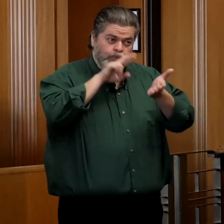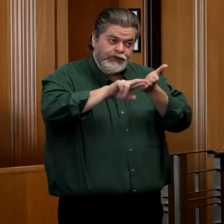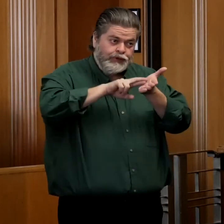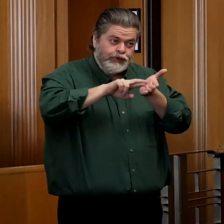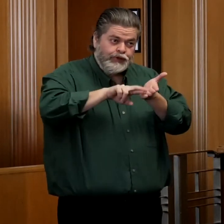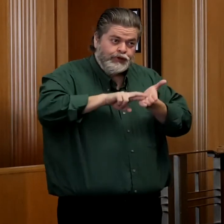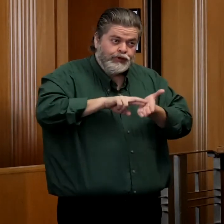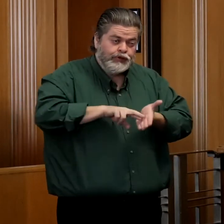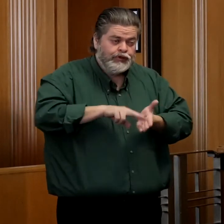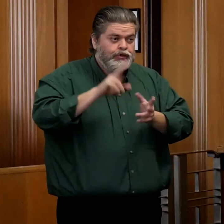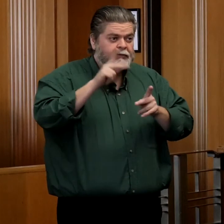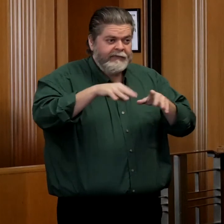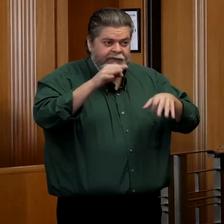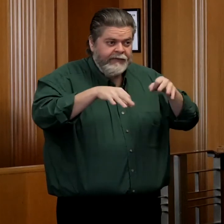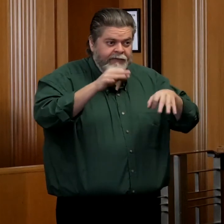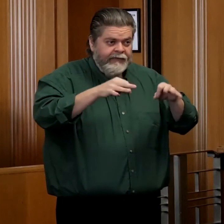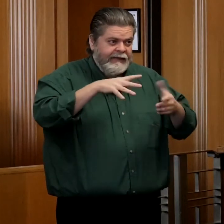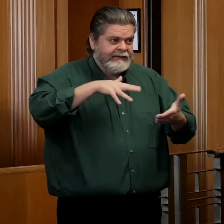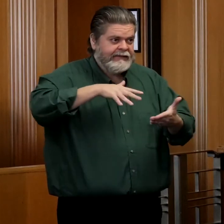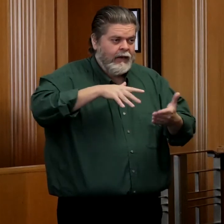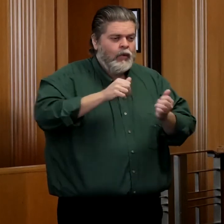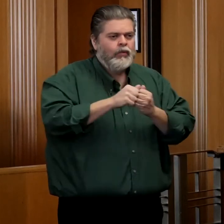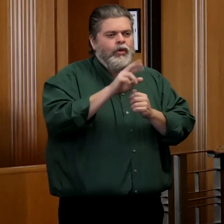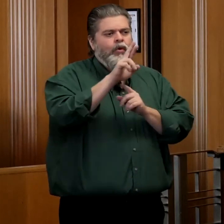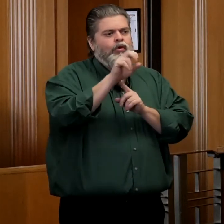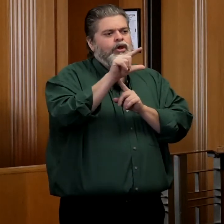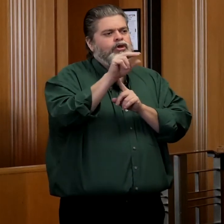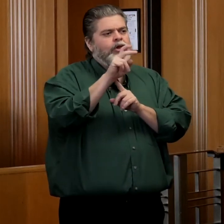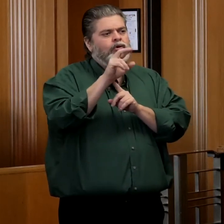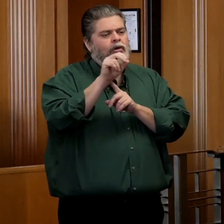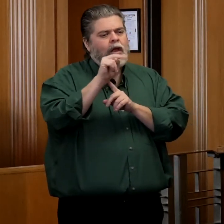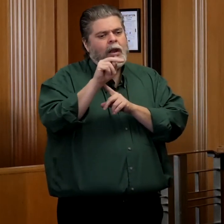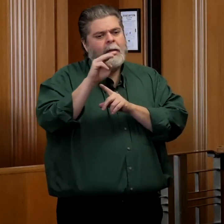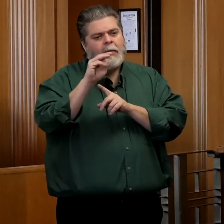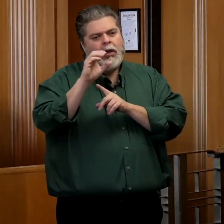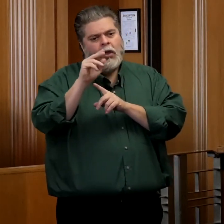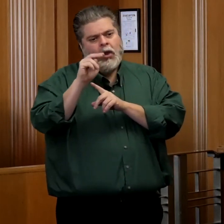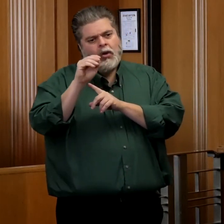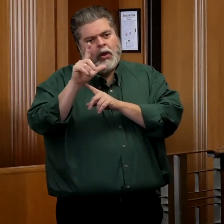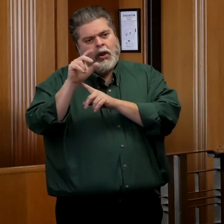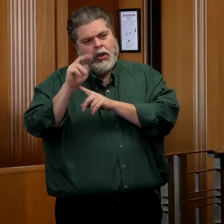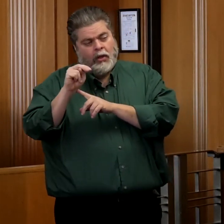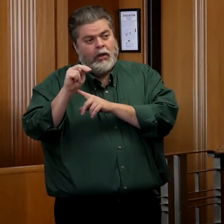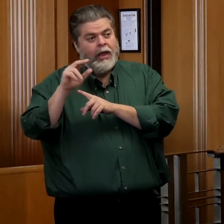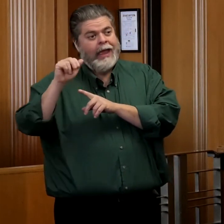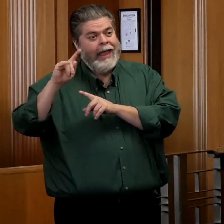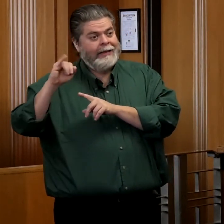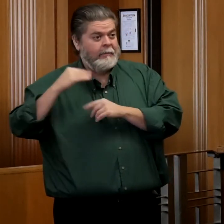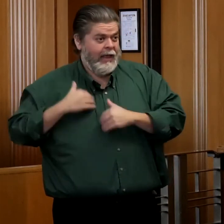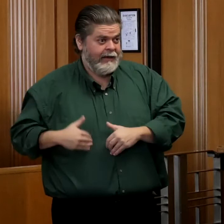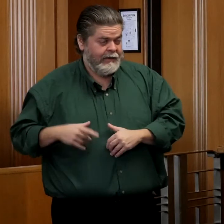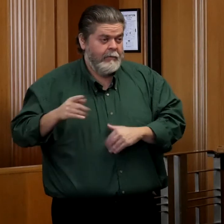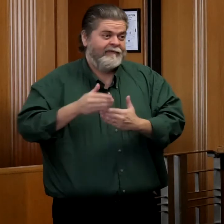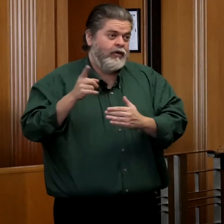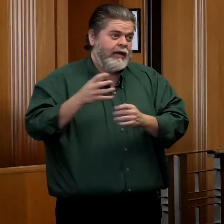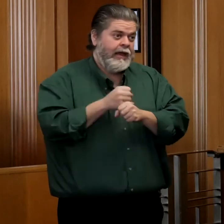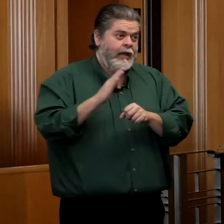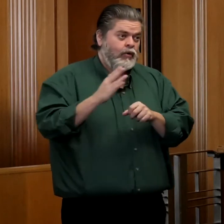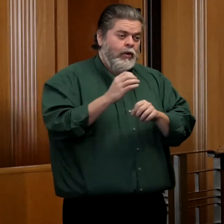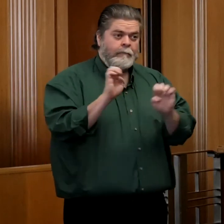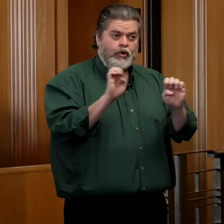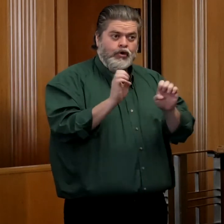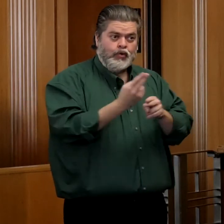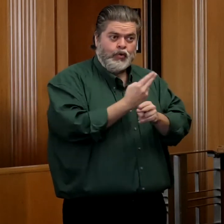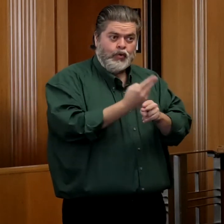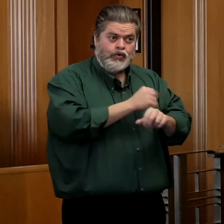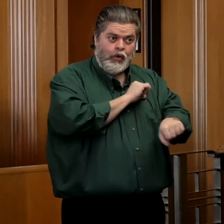were a part of a study with the Regeneron monoclonal antibody. Well before it even got its emergency use authorization.